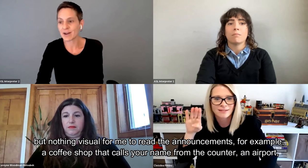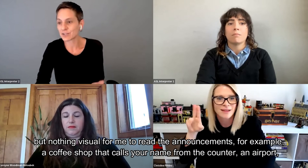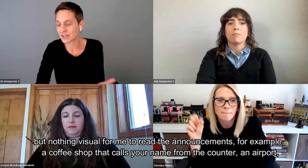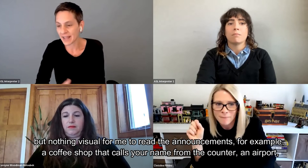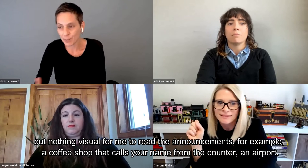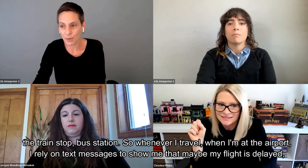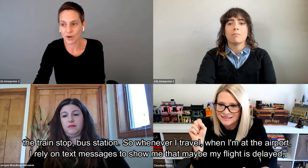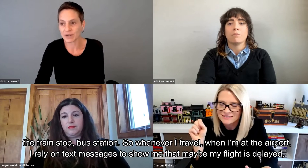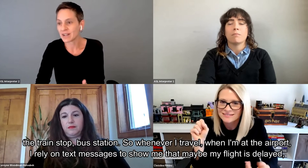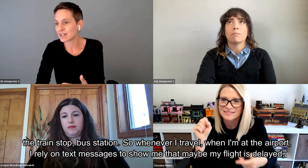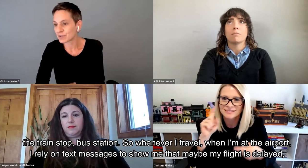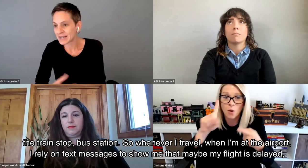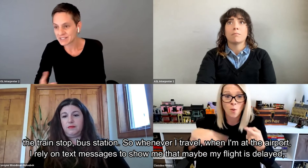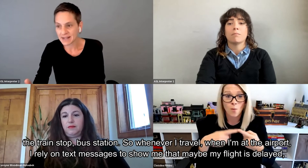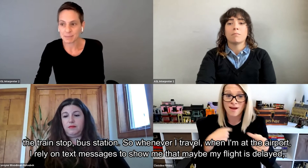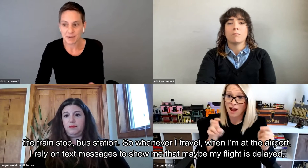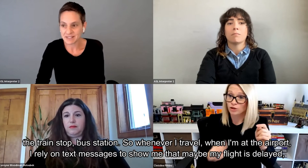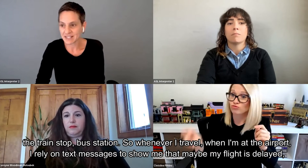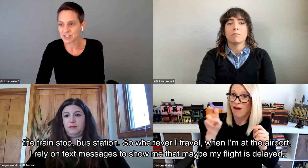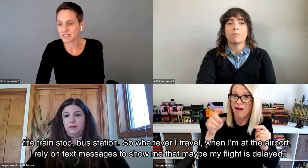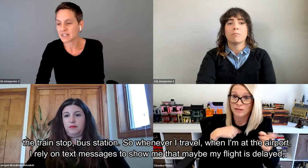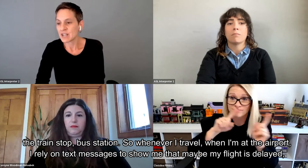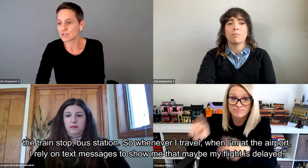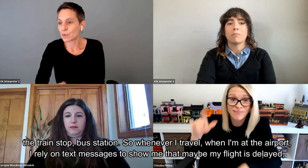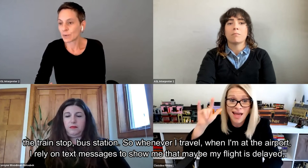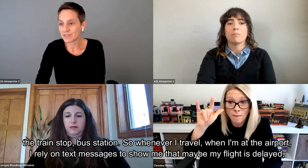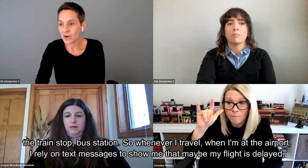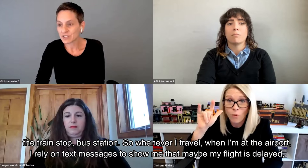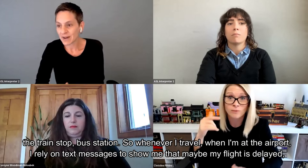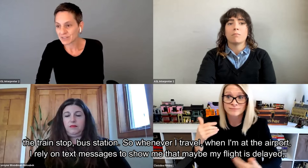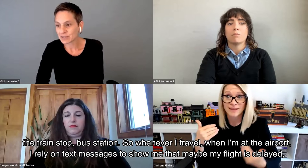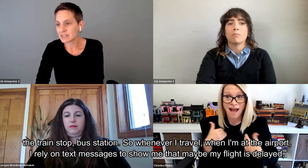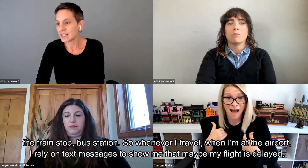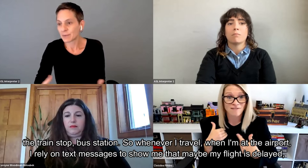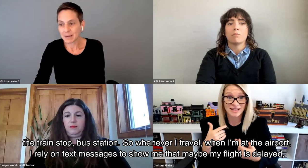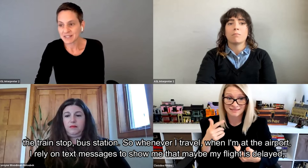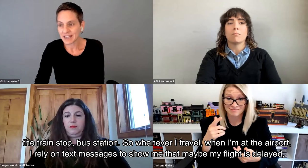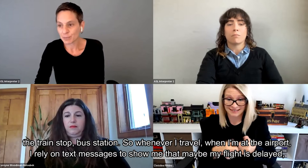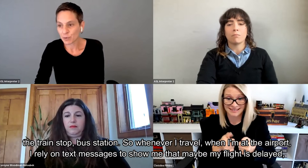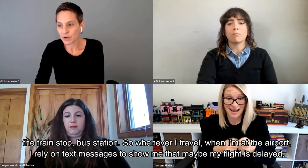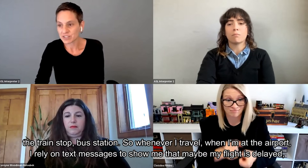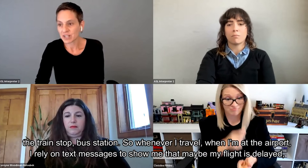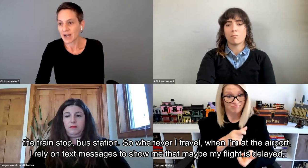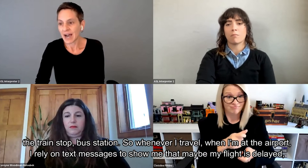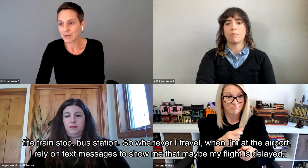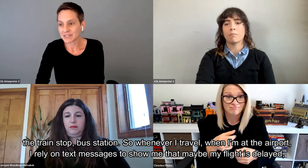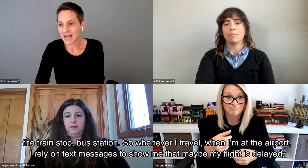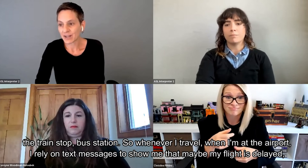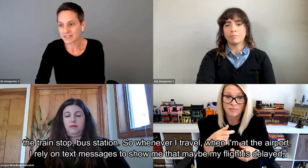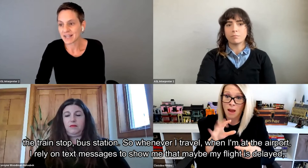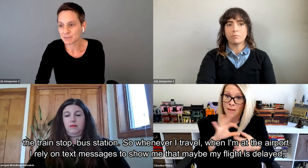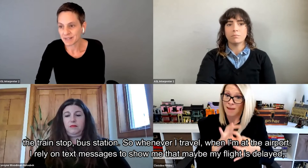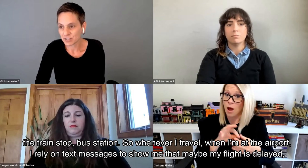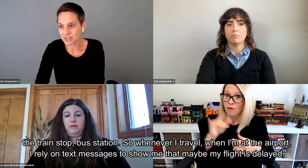your name from the counter, an airport, a train stop, bus station. So whenever I travel, when I'm at the airport, I